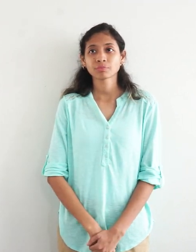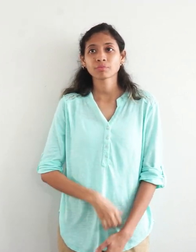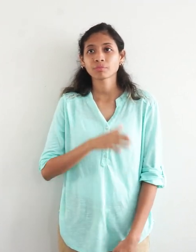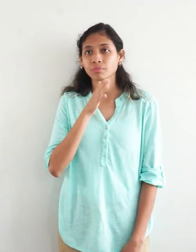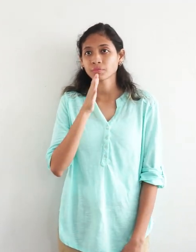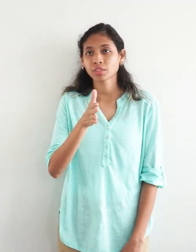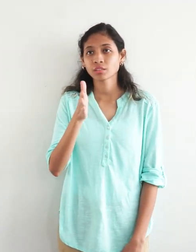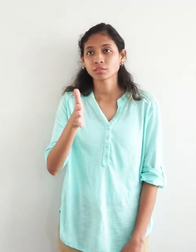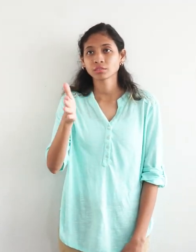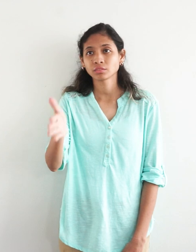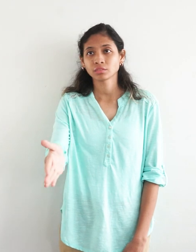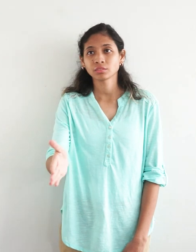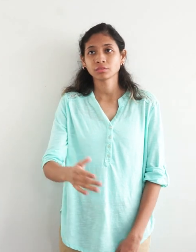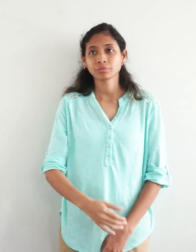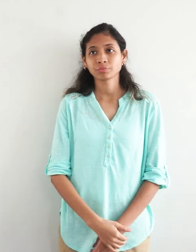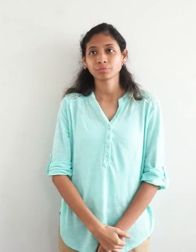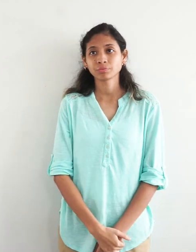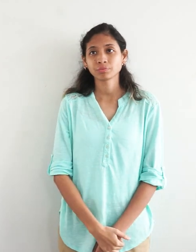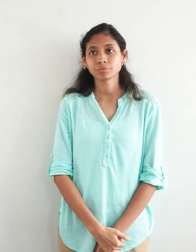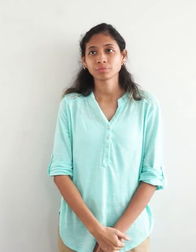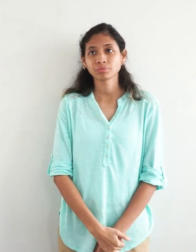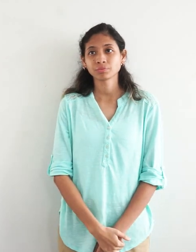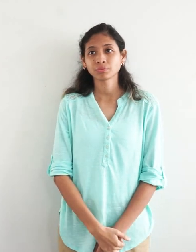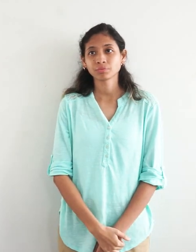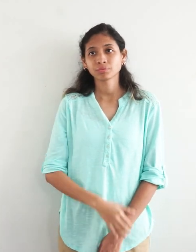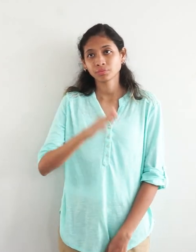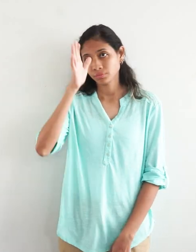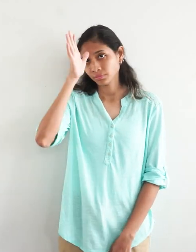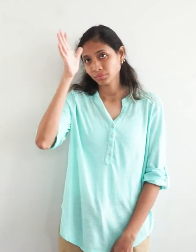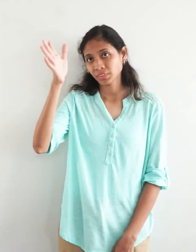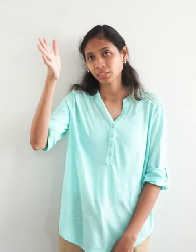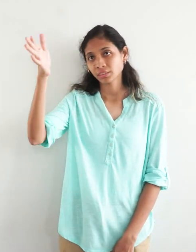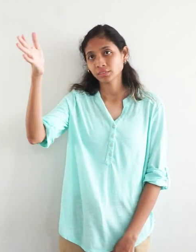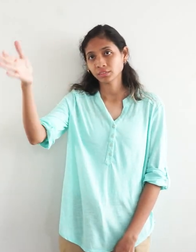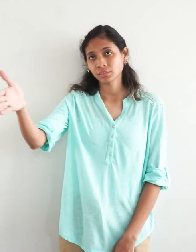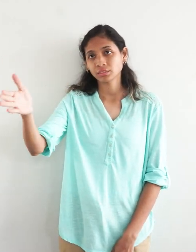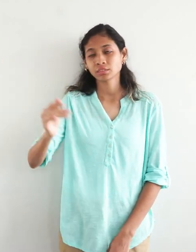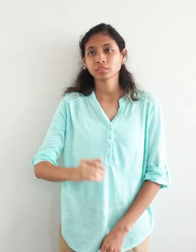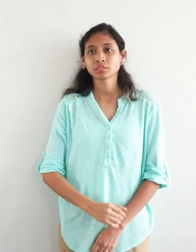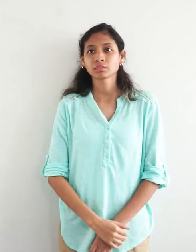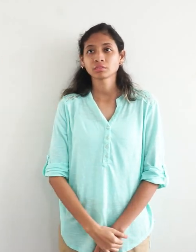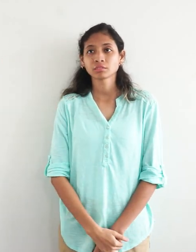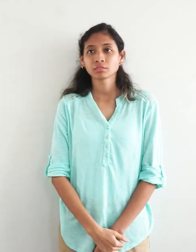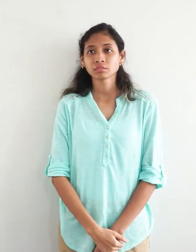grandmother, grandfather, husband,